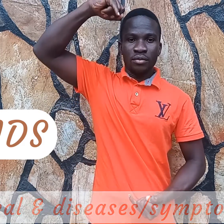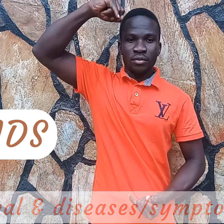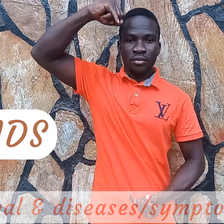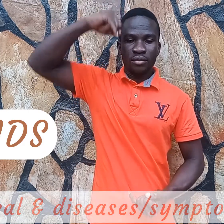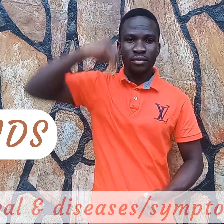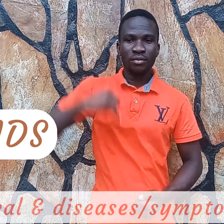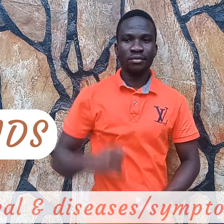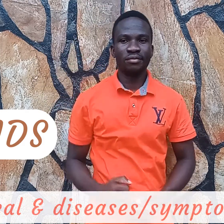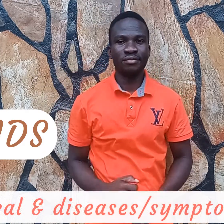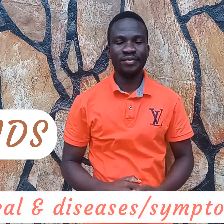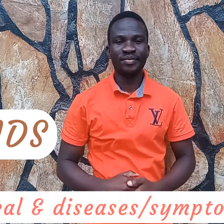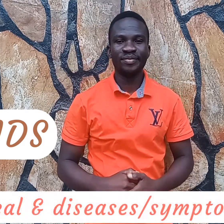HIV